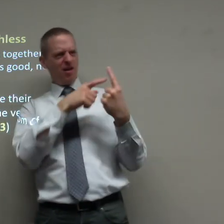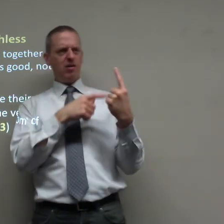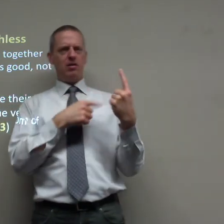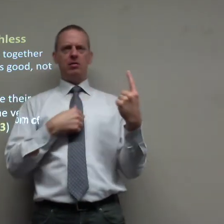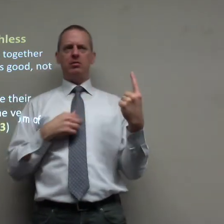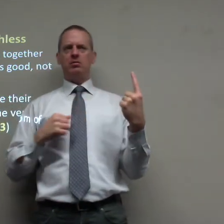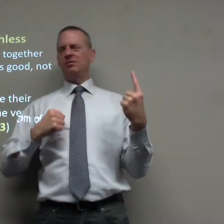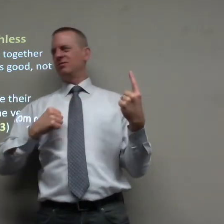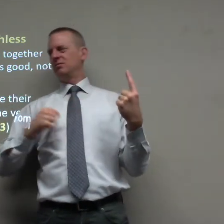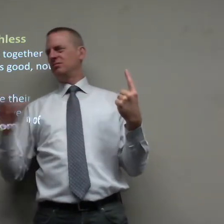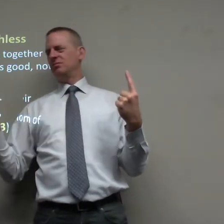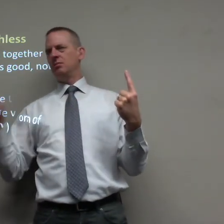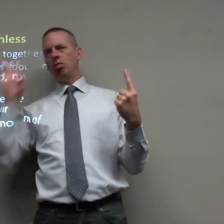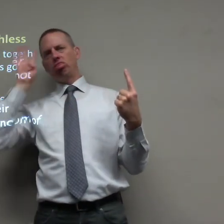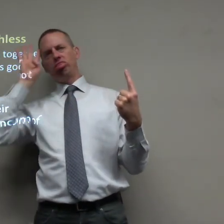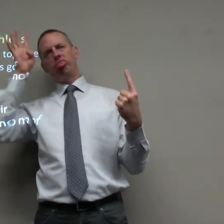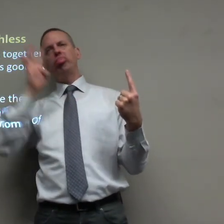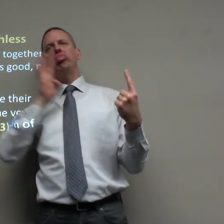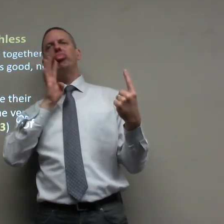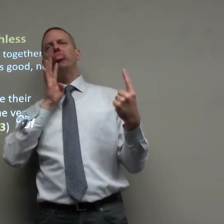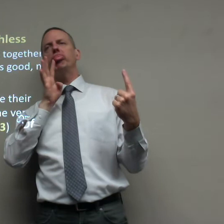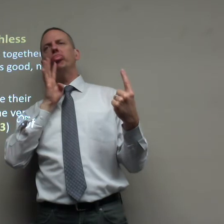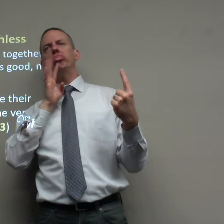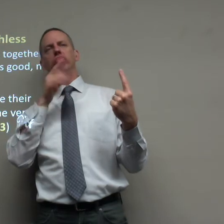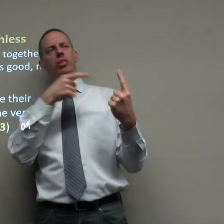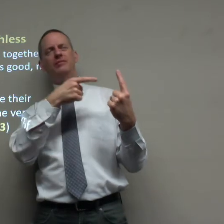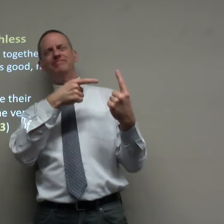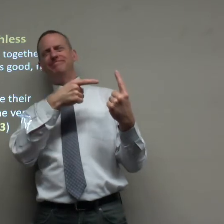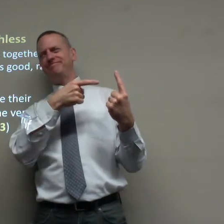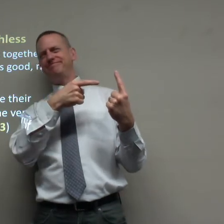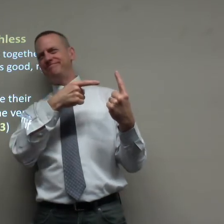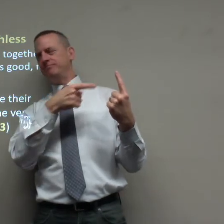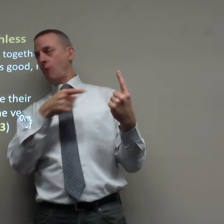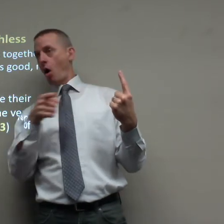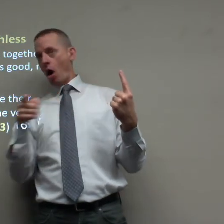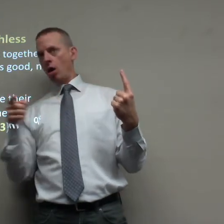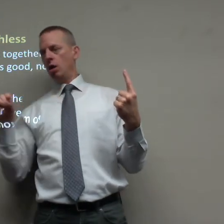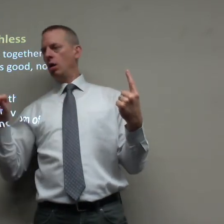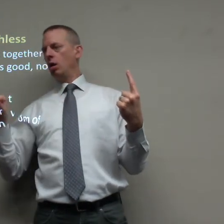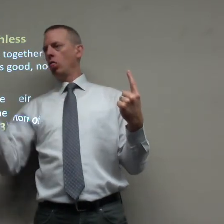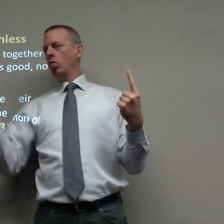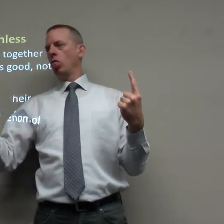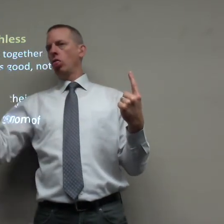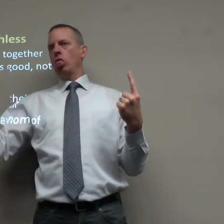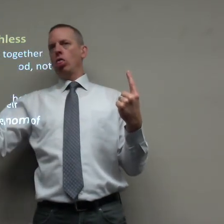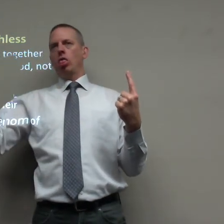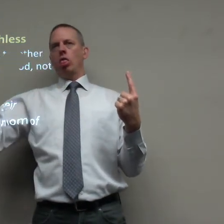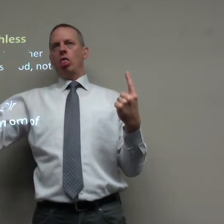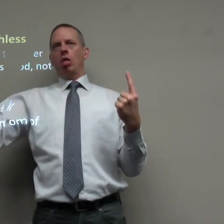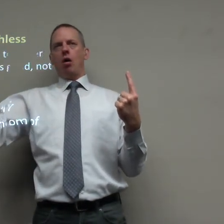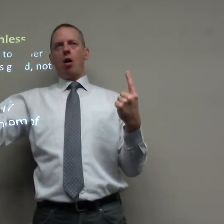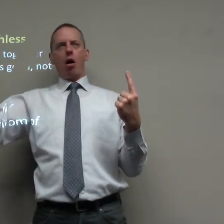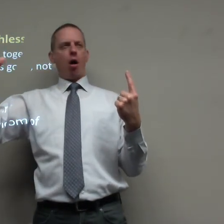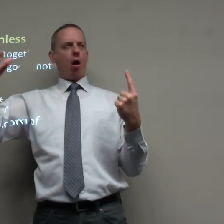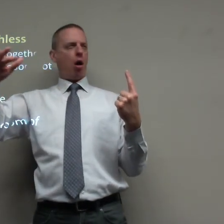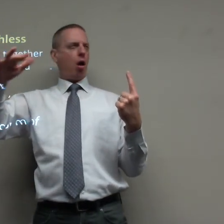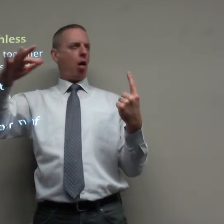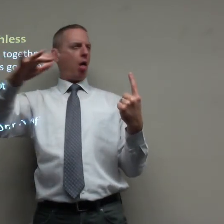what's going say? there's a way to conceive they're like oh they'll talk bad about this one person and they're like hey and then it will spread it's a gossip it's a